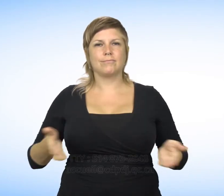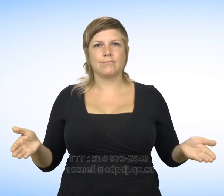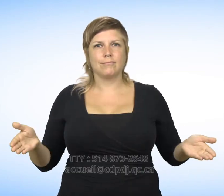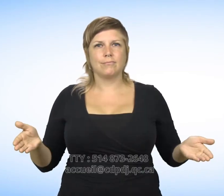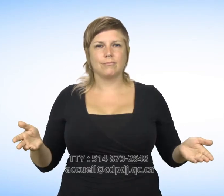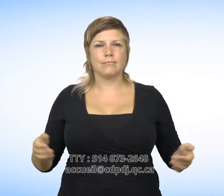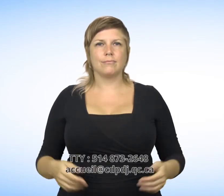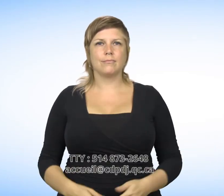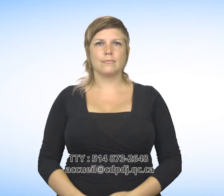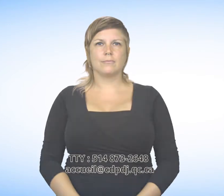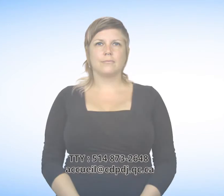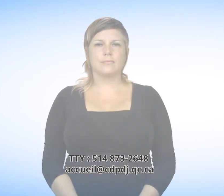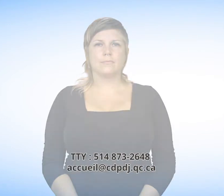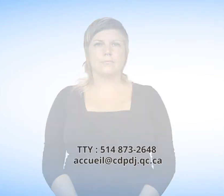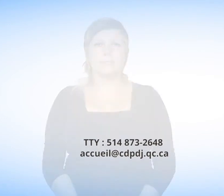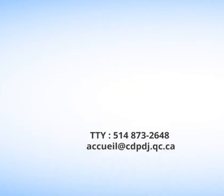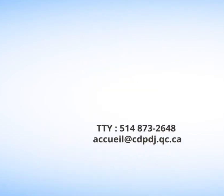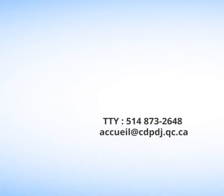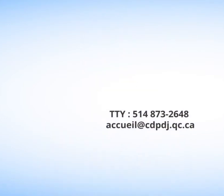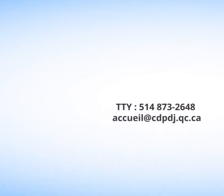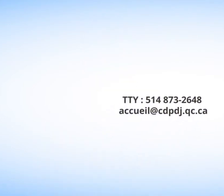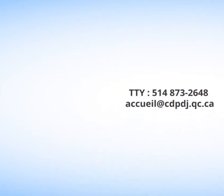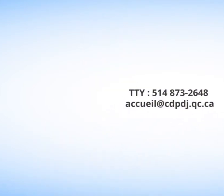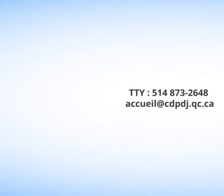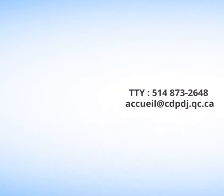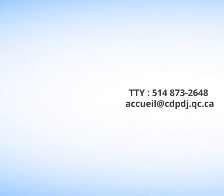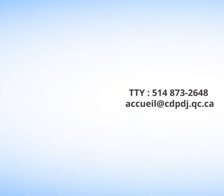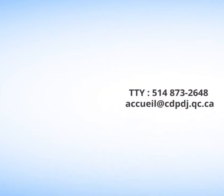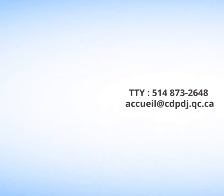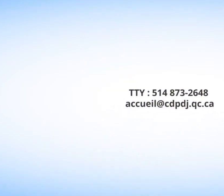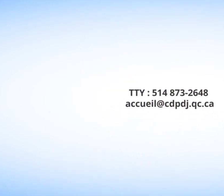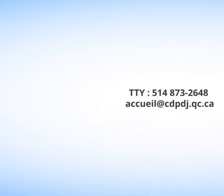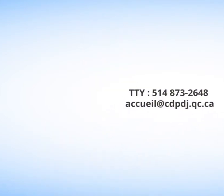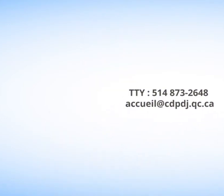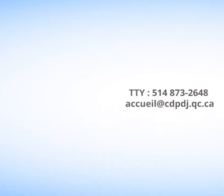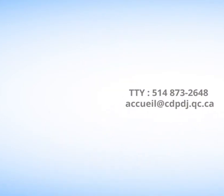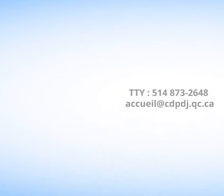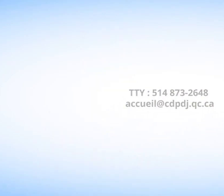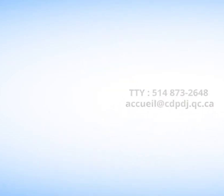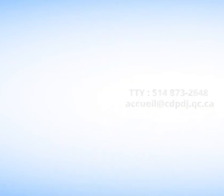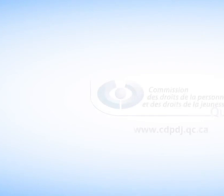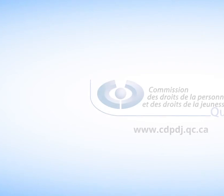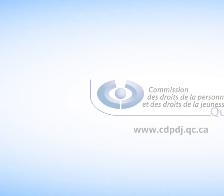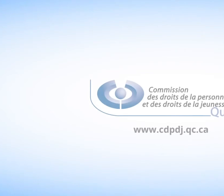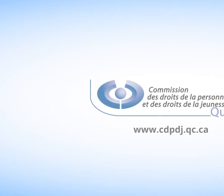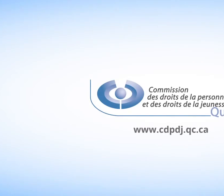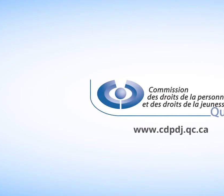-873-2648 or by email at cdpdj.qc